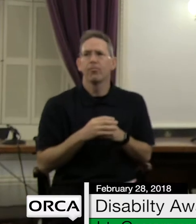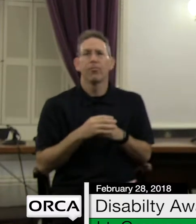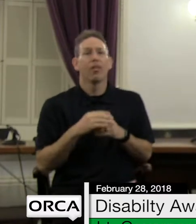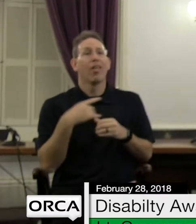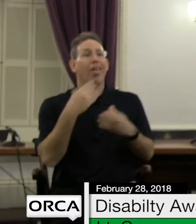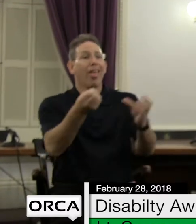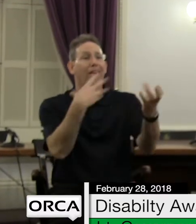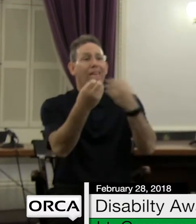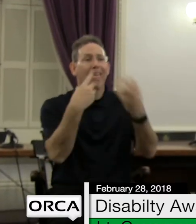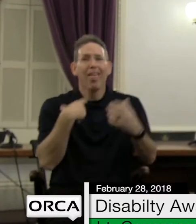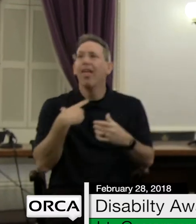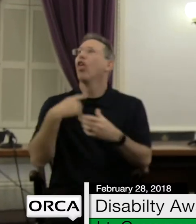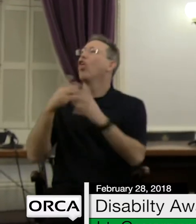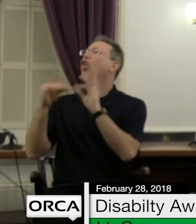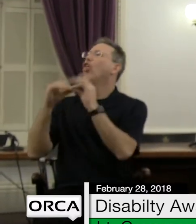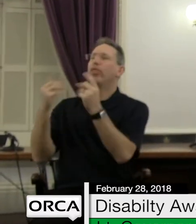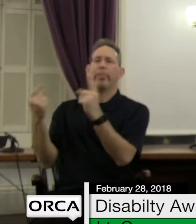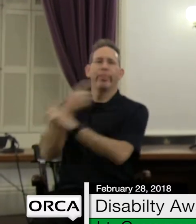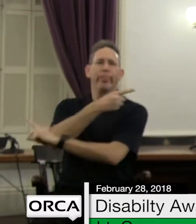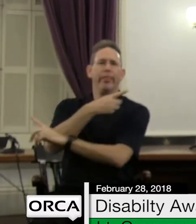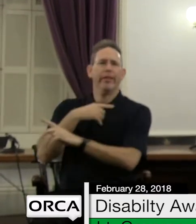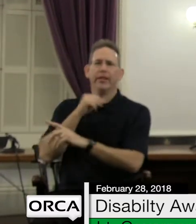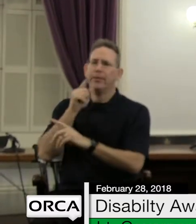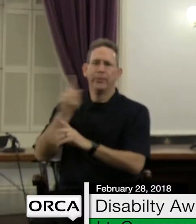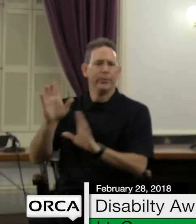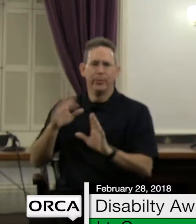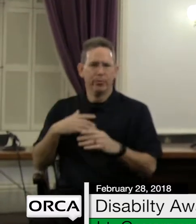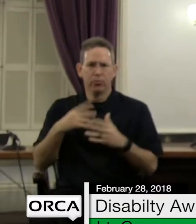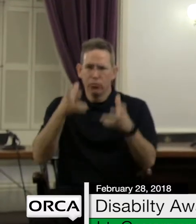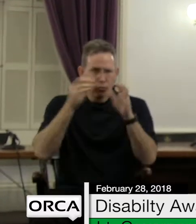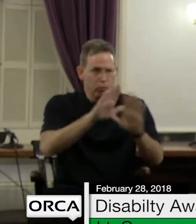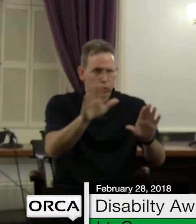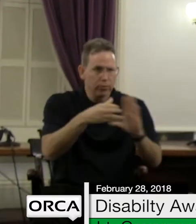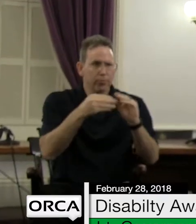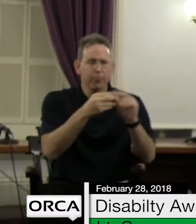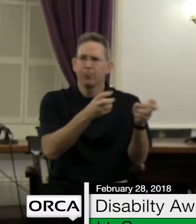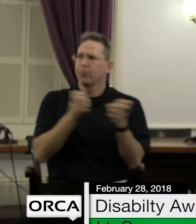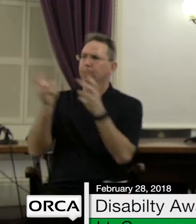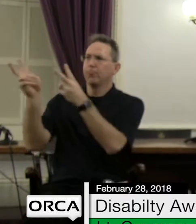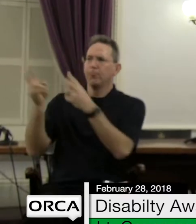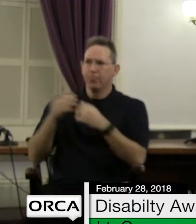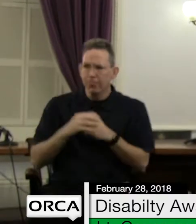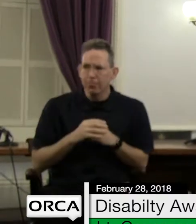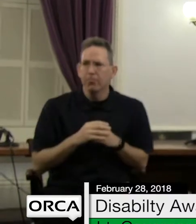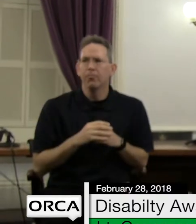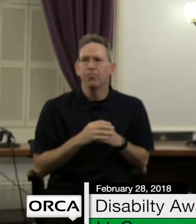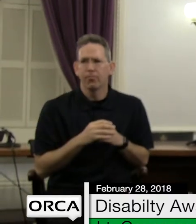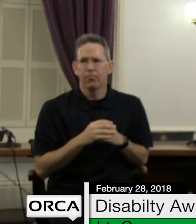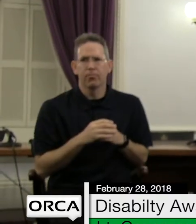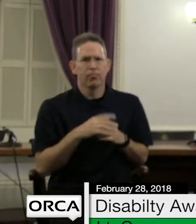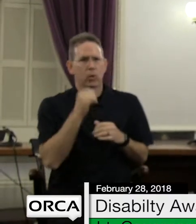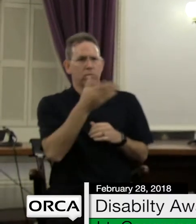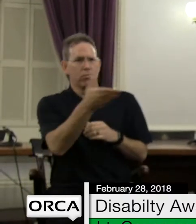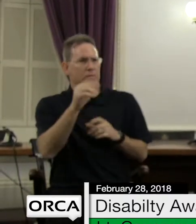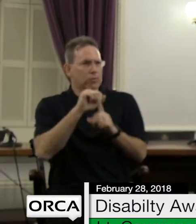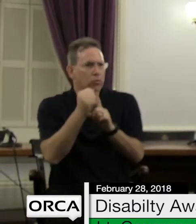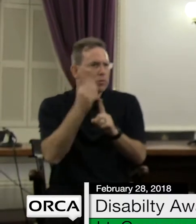your reality on a day-to-day basis will not understand the real need that is out there.